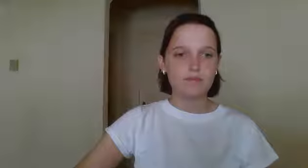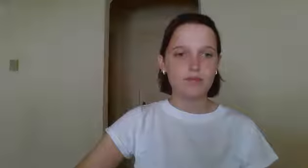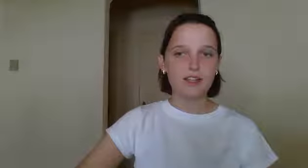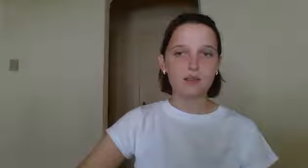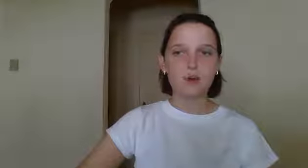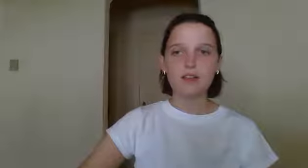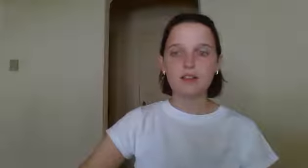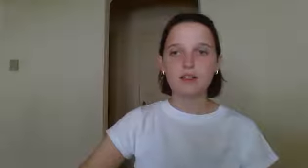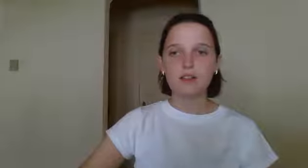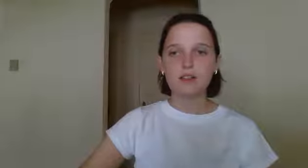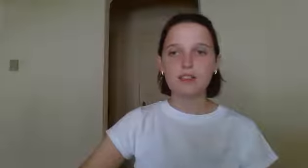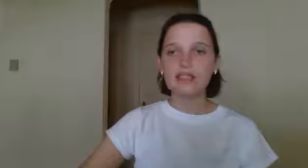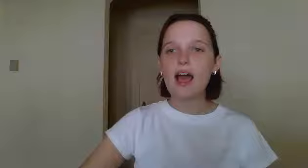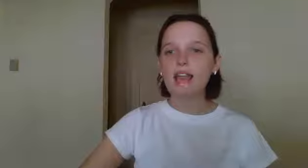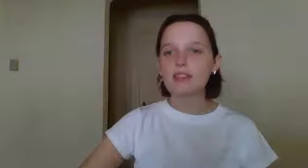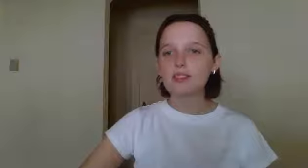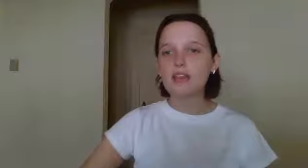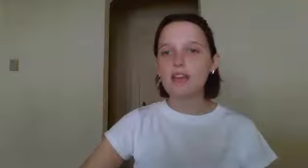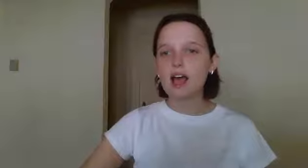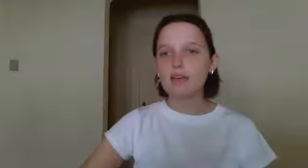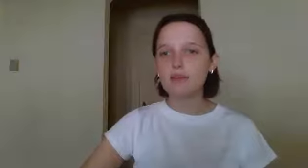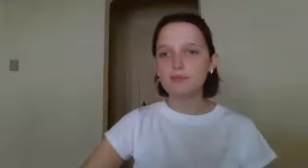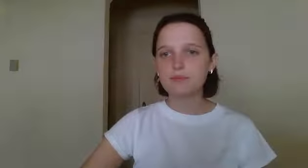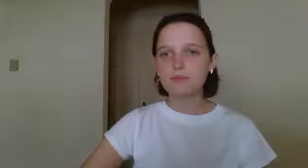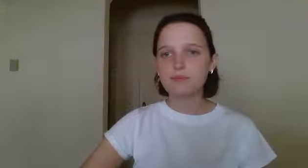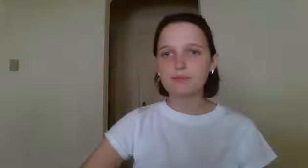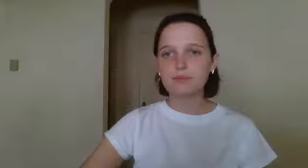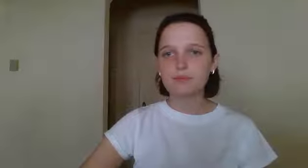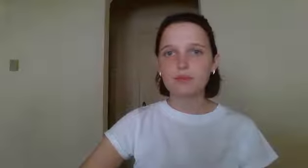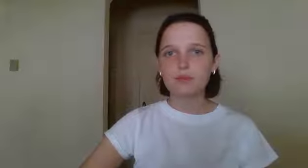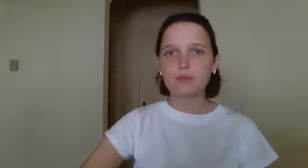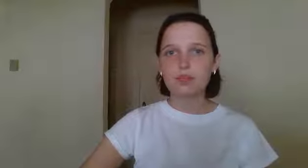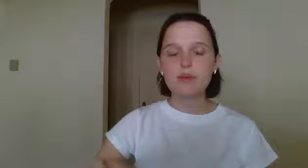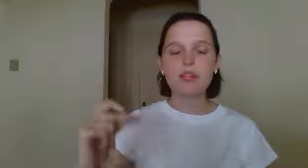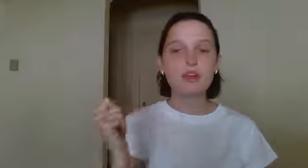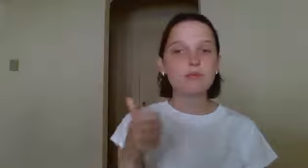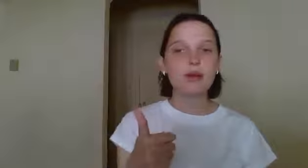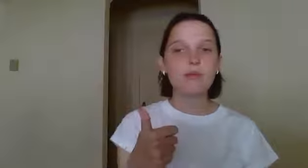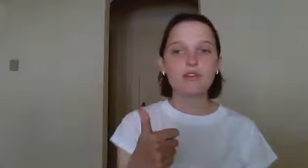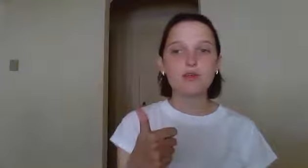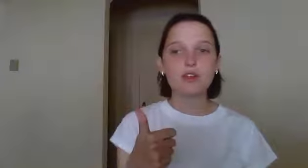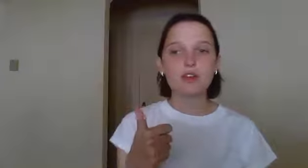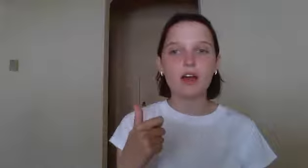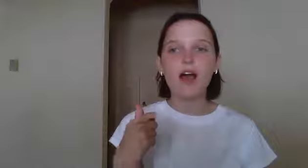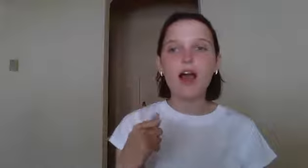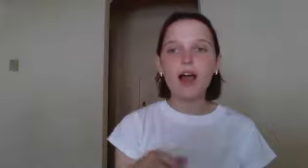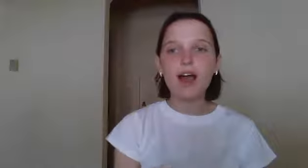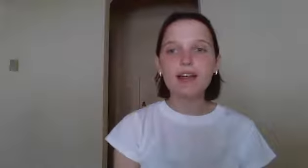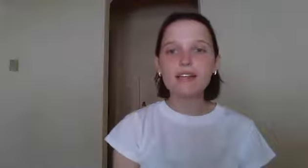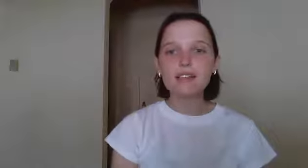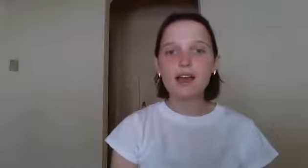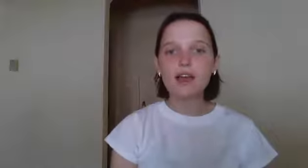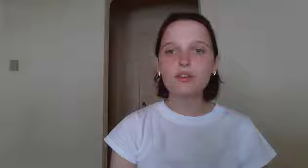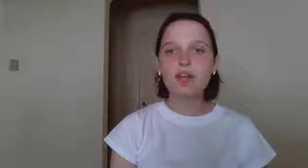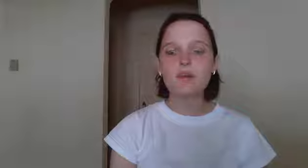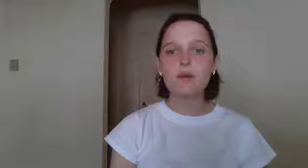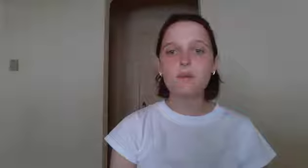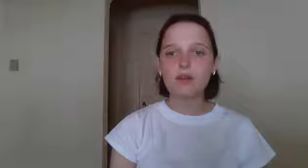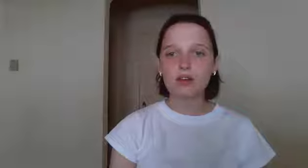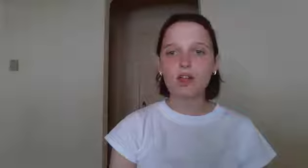Next one, side. Say side. Give me a thumbs up if you hear the I sound in the middle